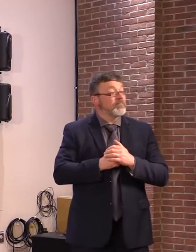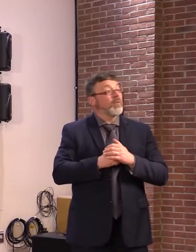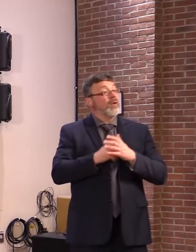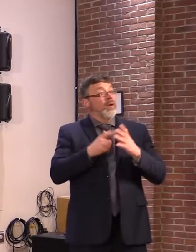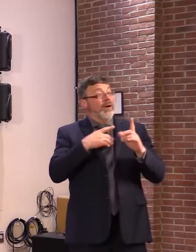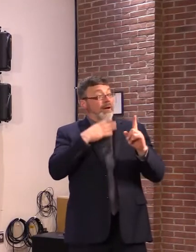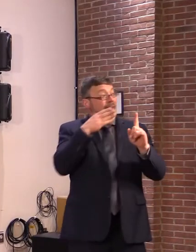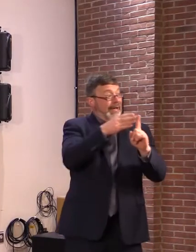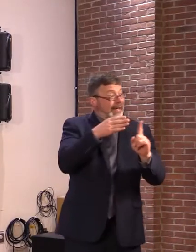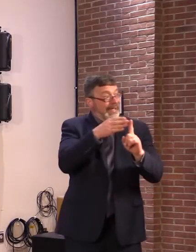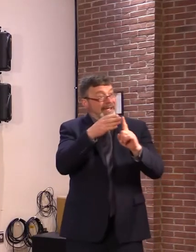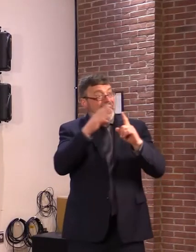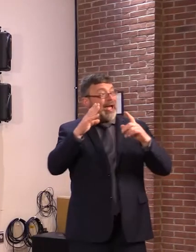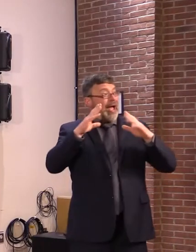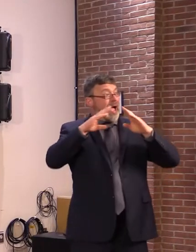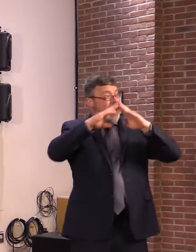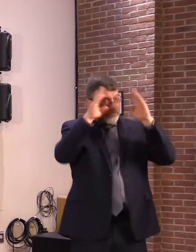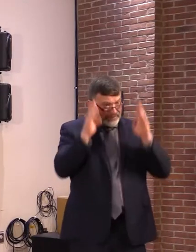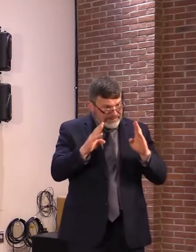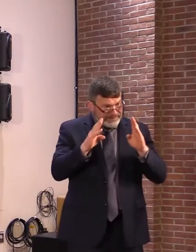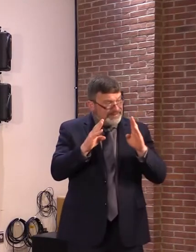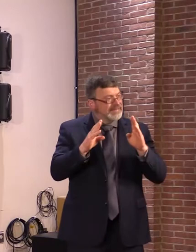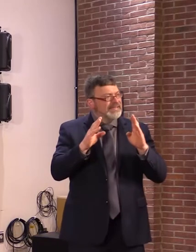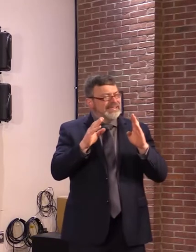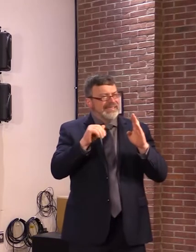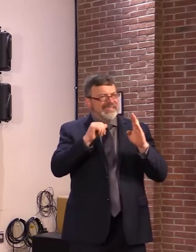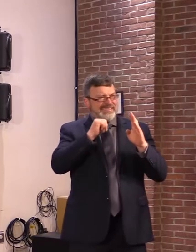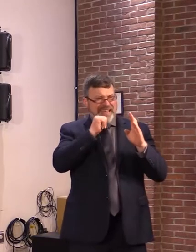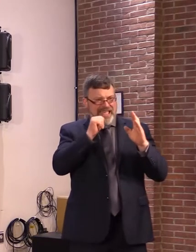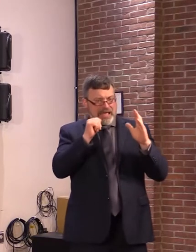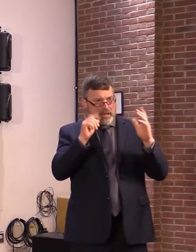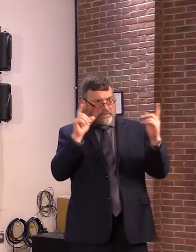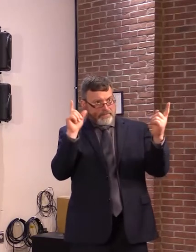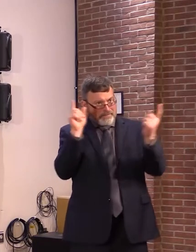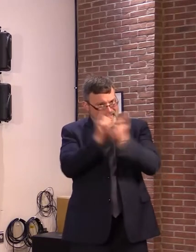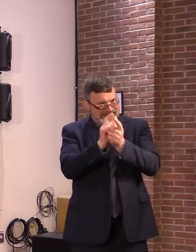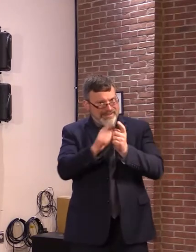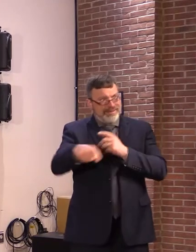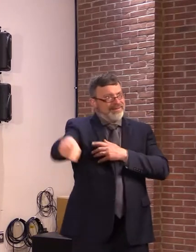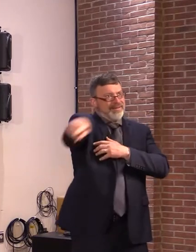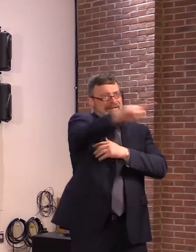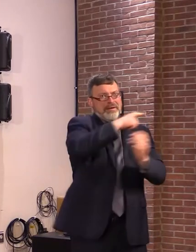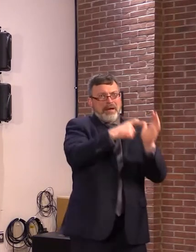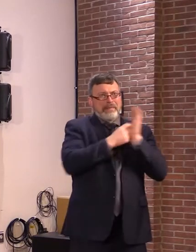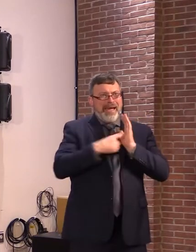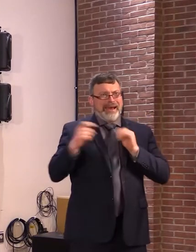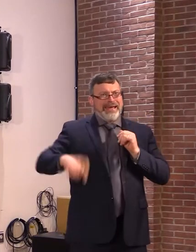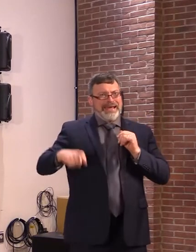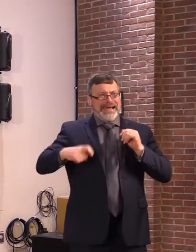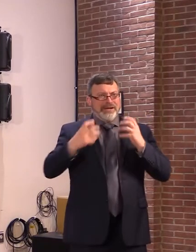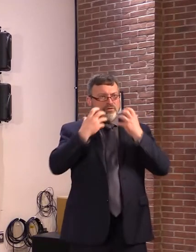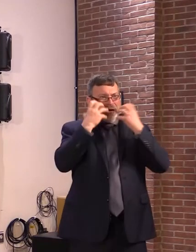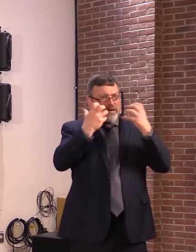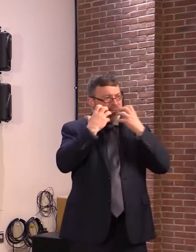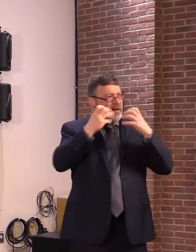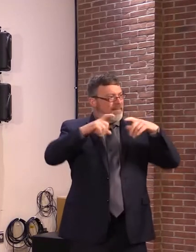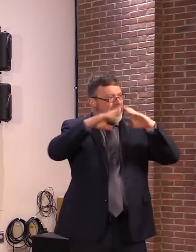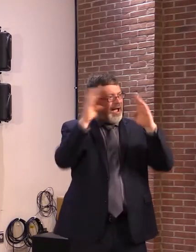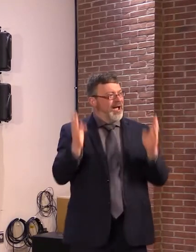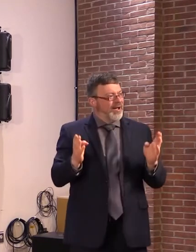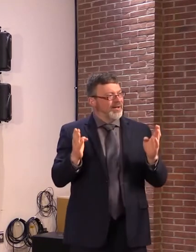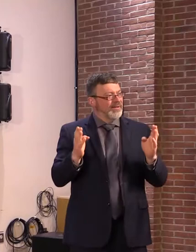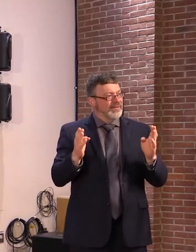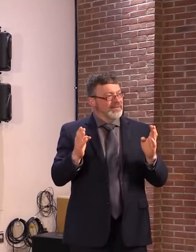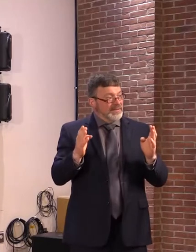housing crisis. Put simply, our state's smallest communities of less than 3,000 cannot be expected to fix this crisis statewide.